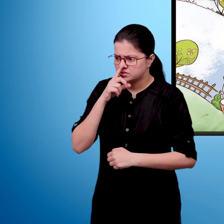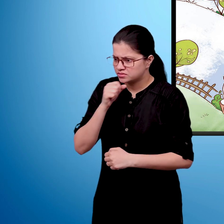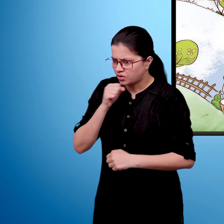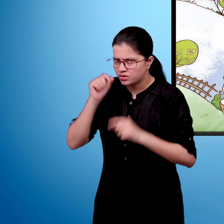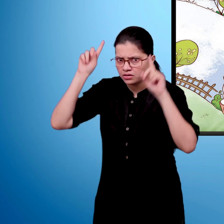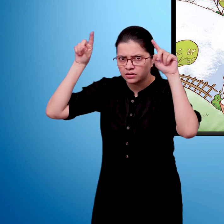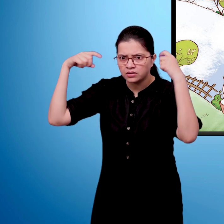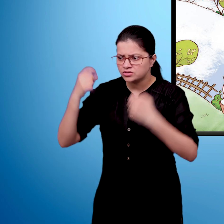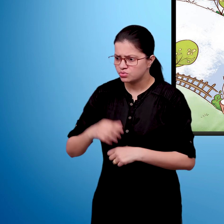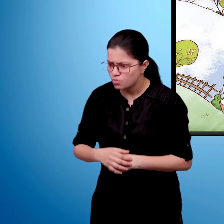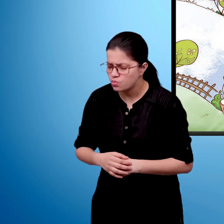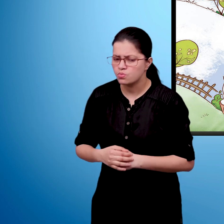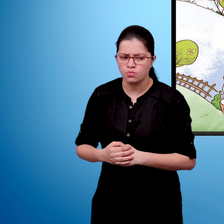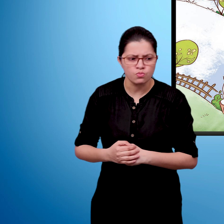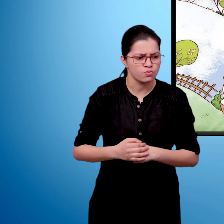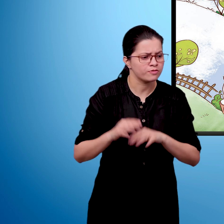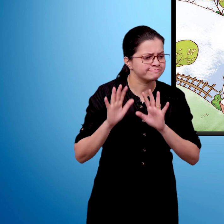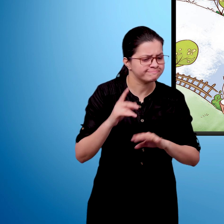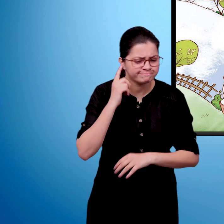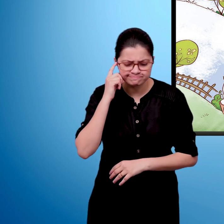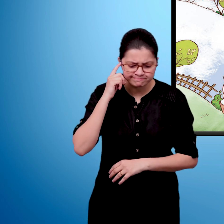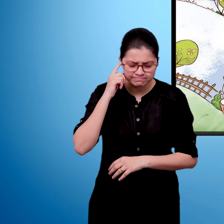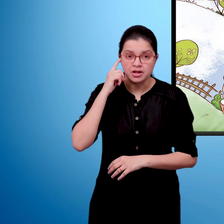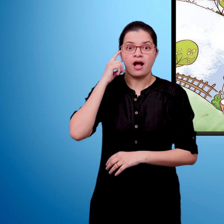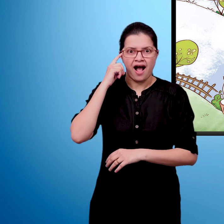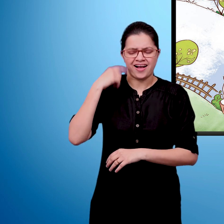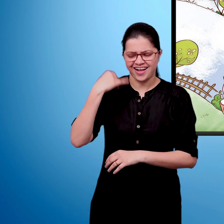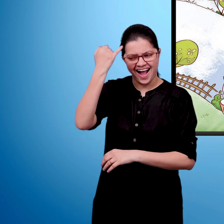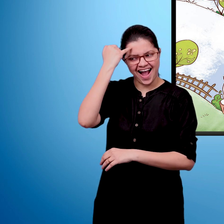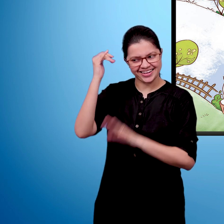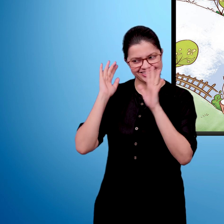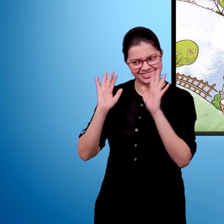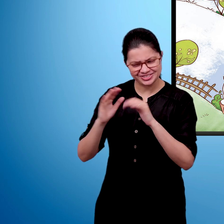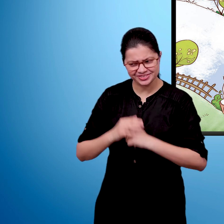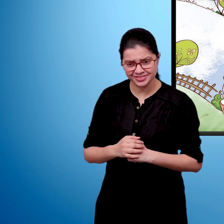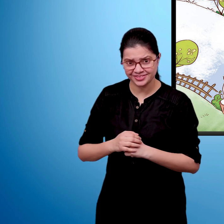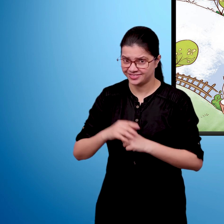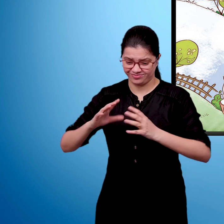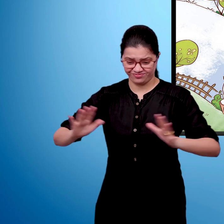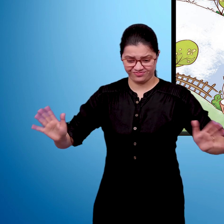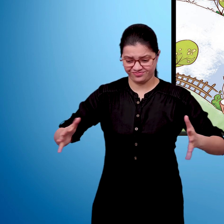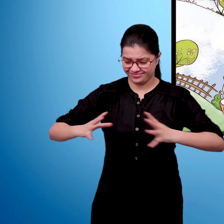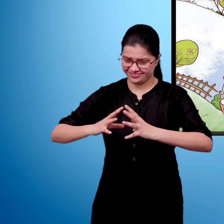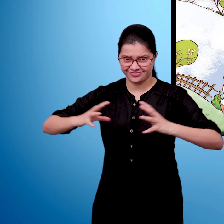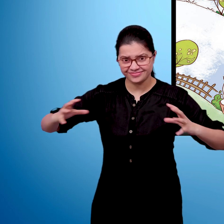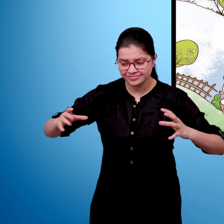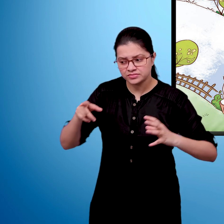grandmother. The grandmother got an idea and put the lamb into a dholak and rolled it back to her house.